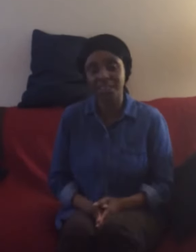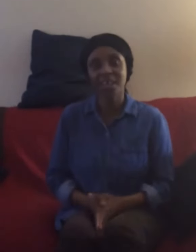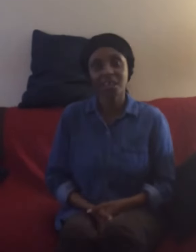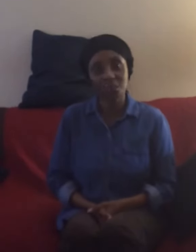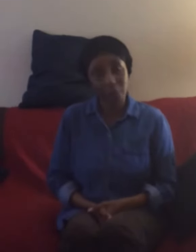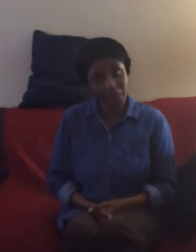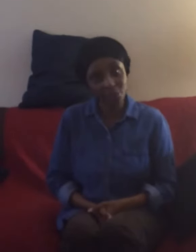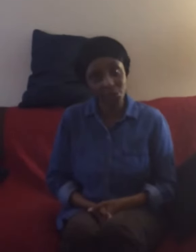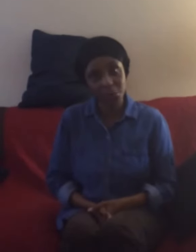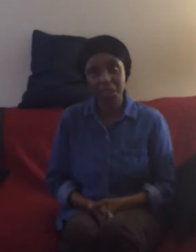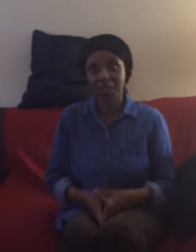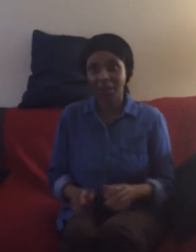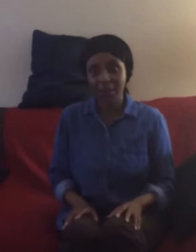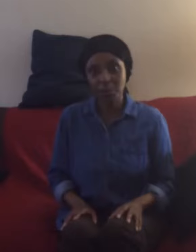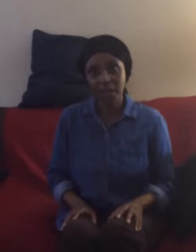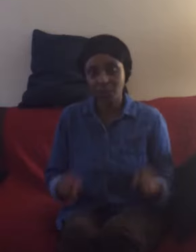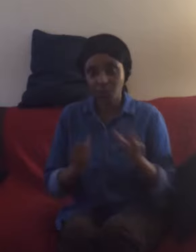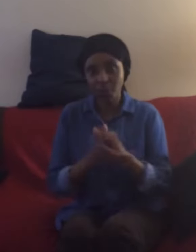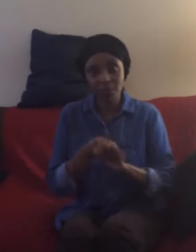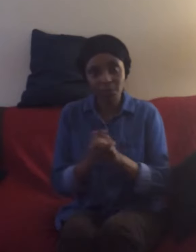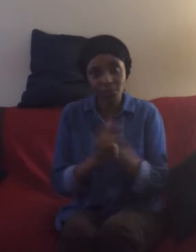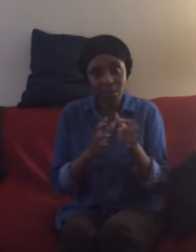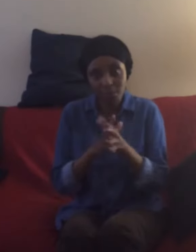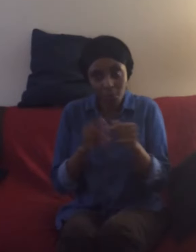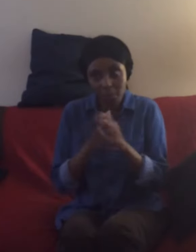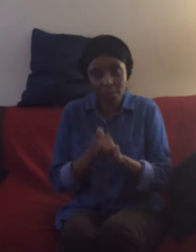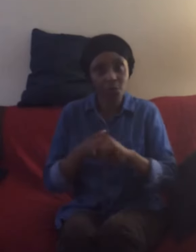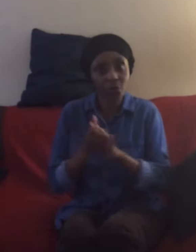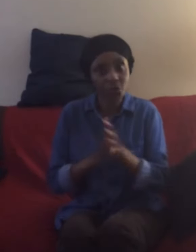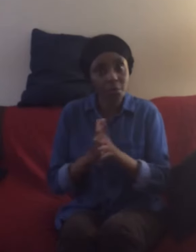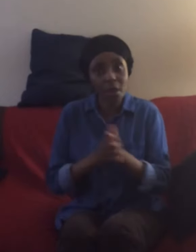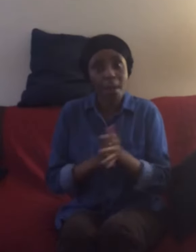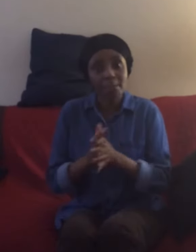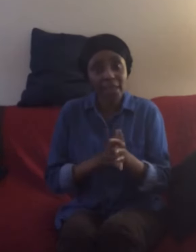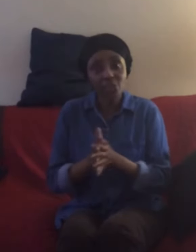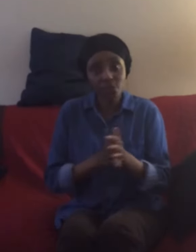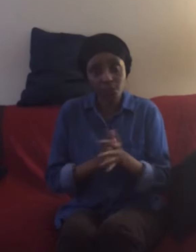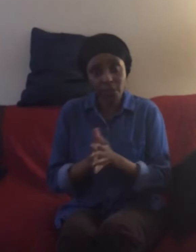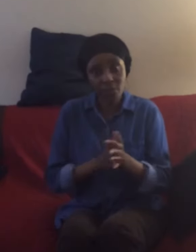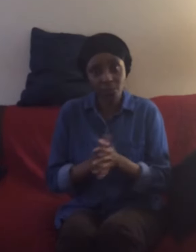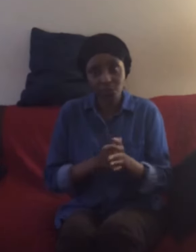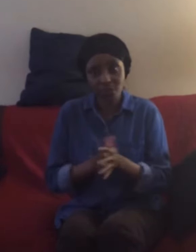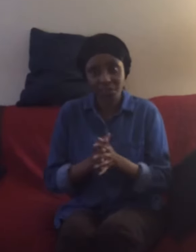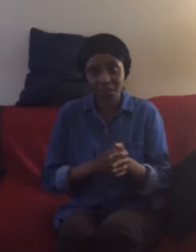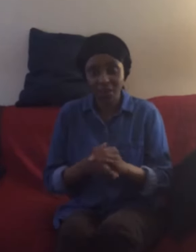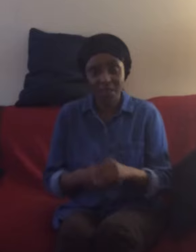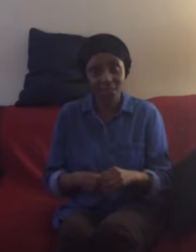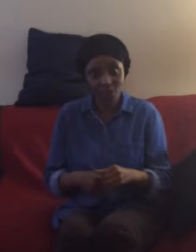in the panda room all right pandas warm your fingers up warm them up we're gonna do make new friends first all right here we